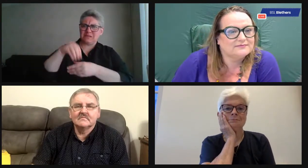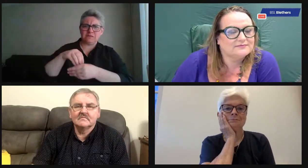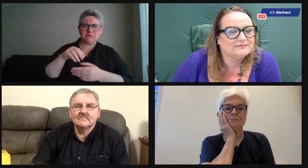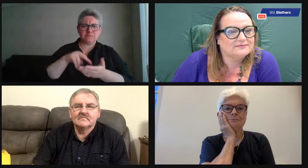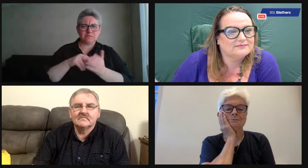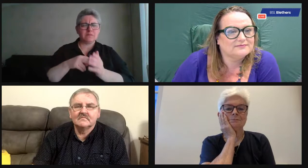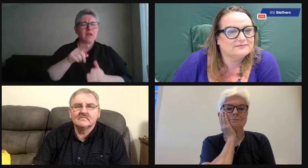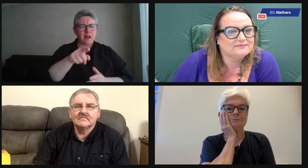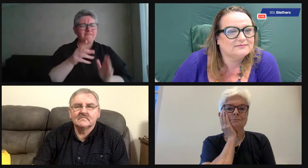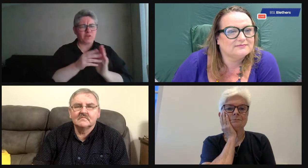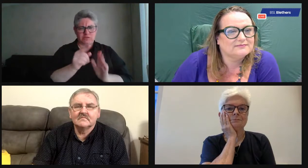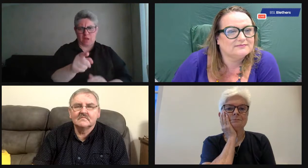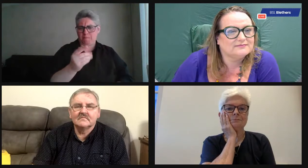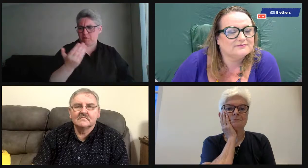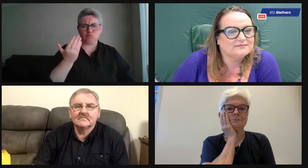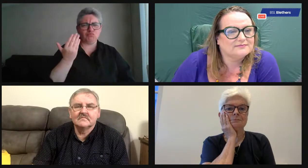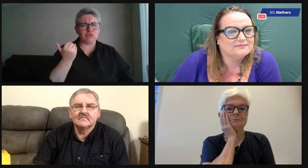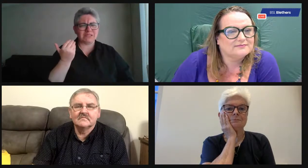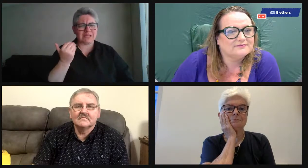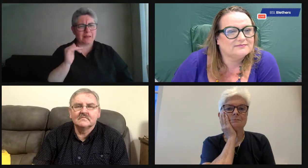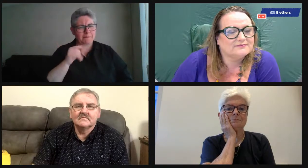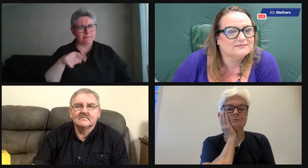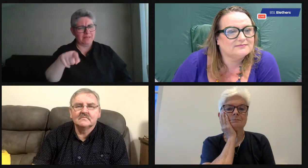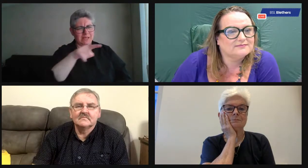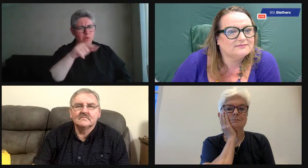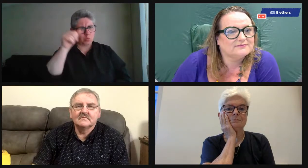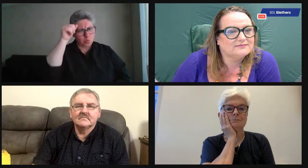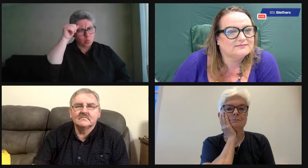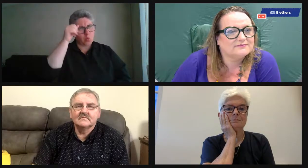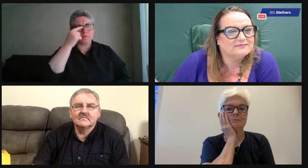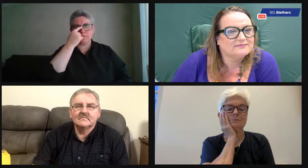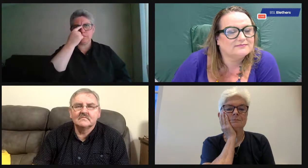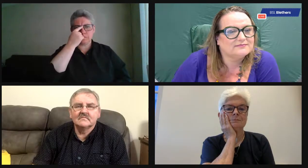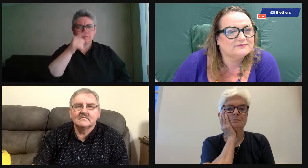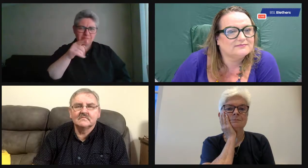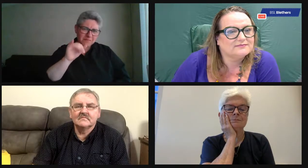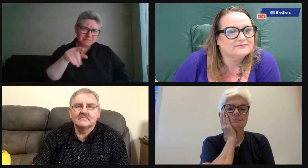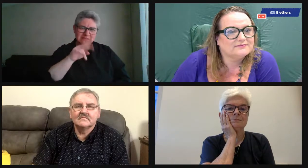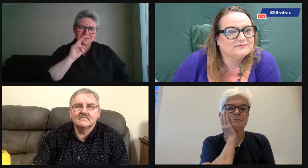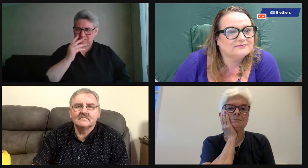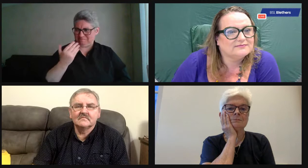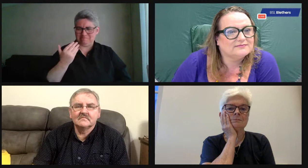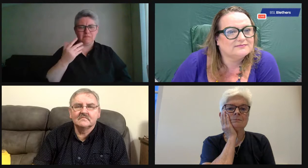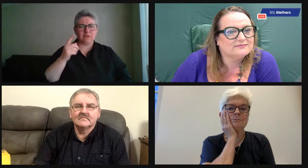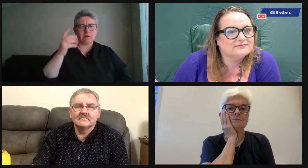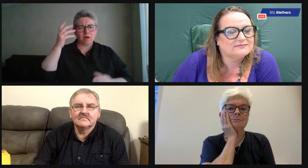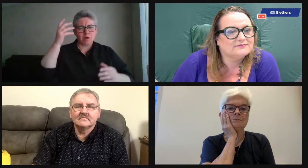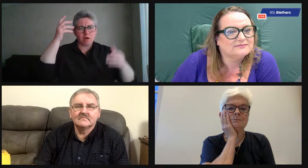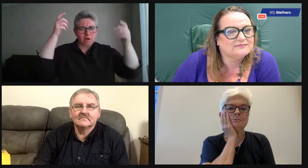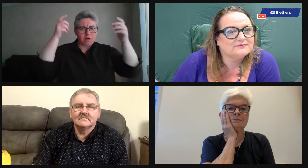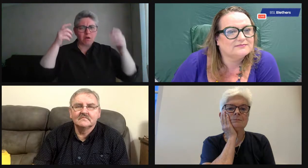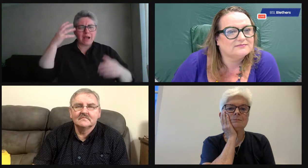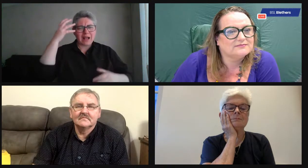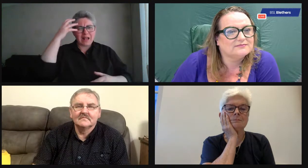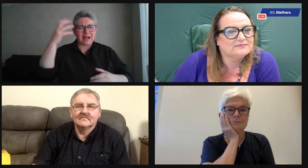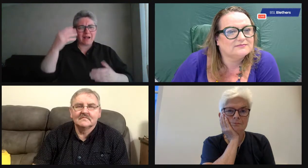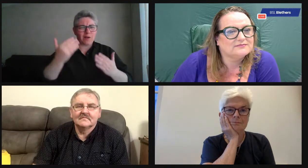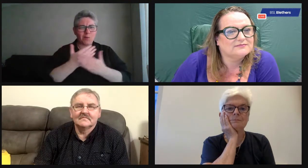But as we mentioned, there may well be some example, some barriers to volunteering. For example, we talked about